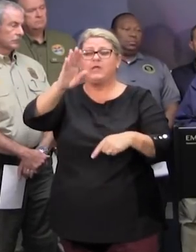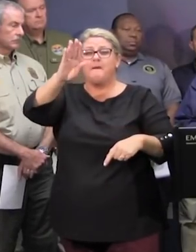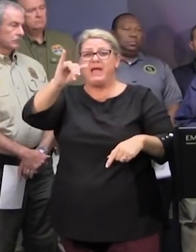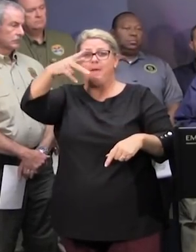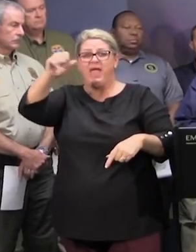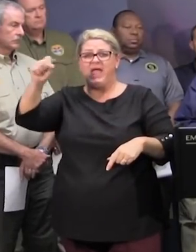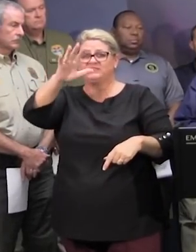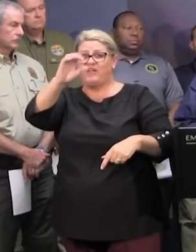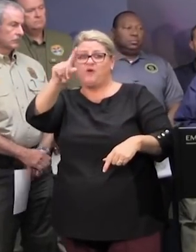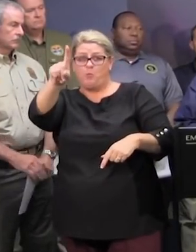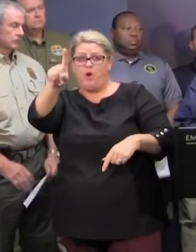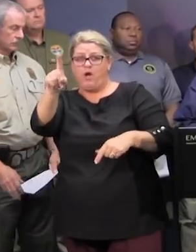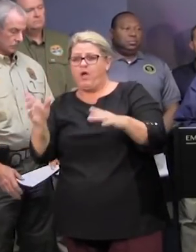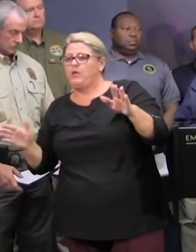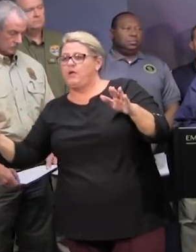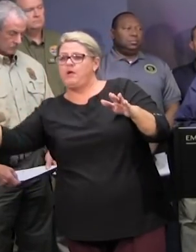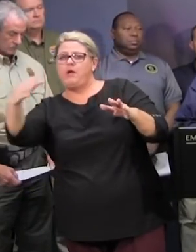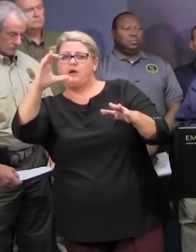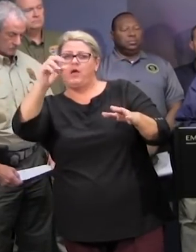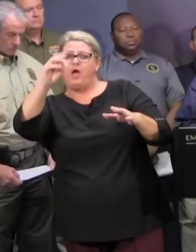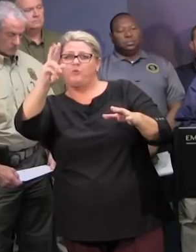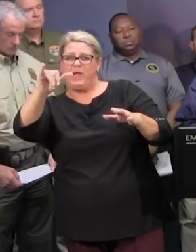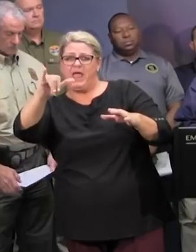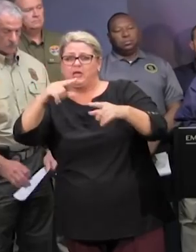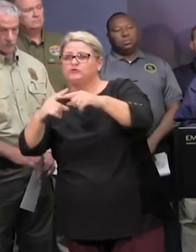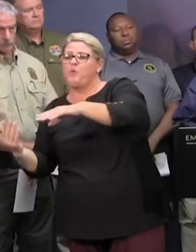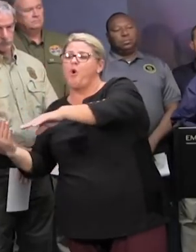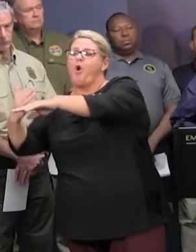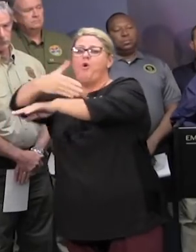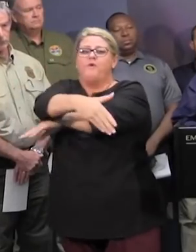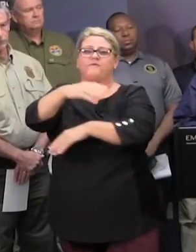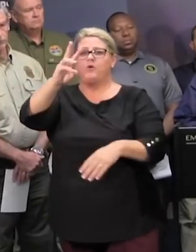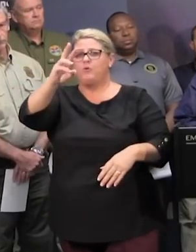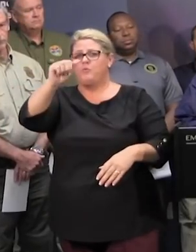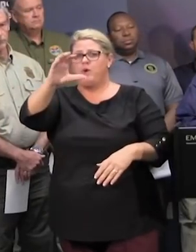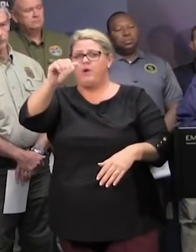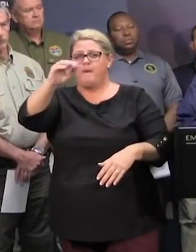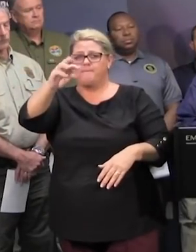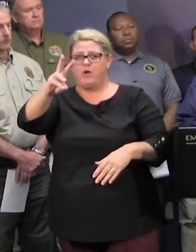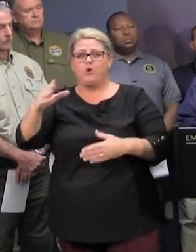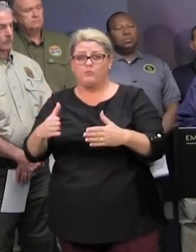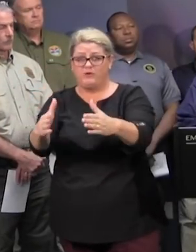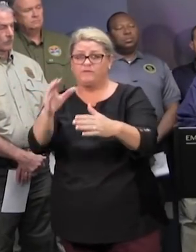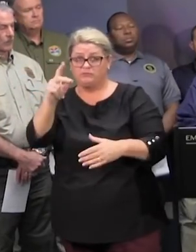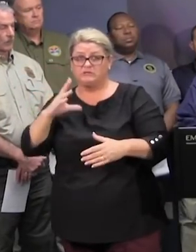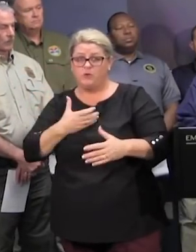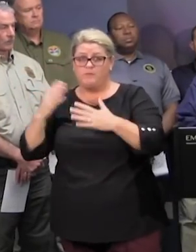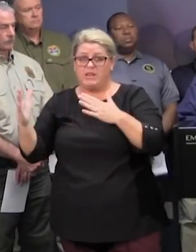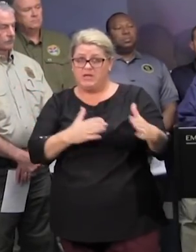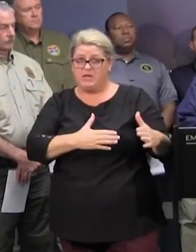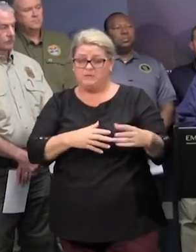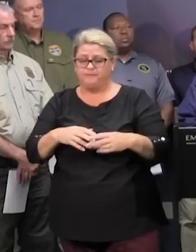around conway to get us over the waccamaw river that's our current plan the team has collectively worked